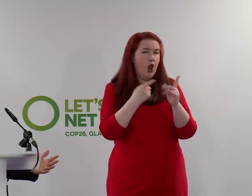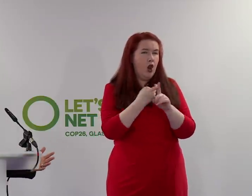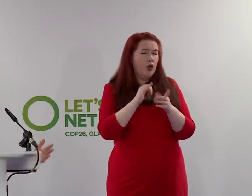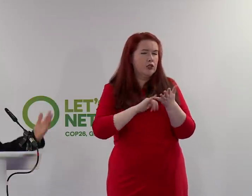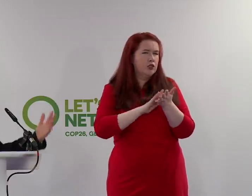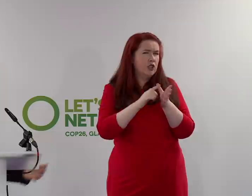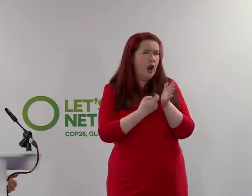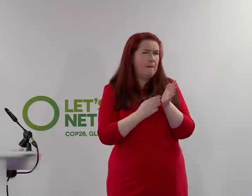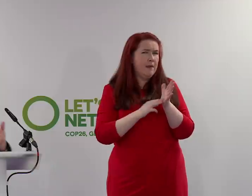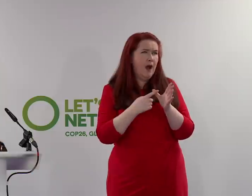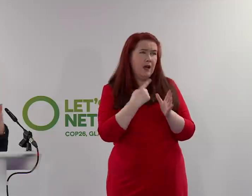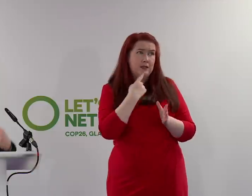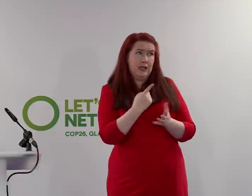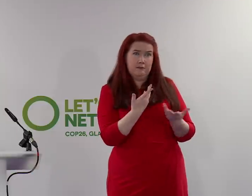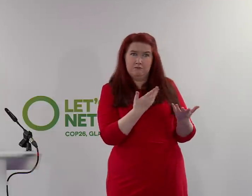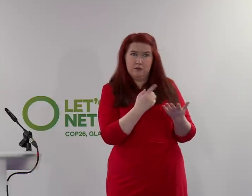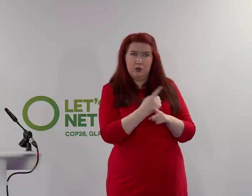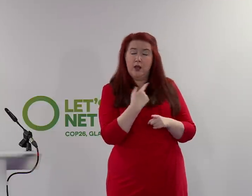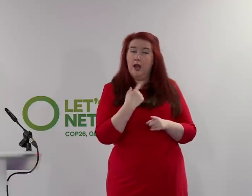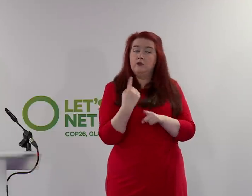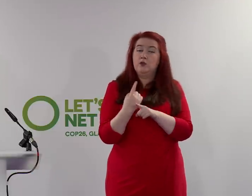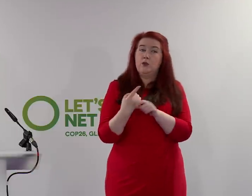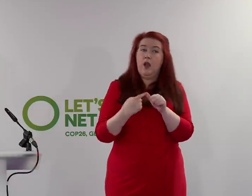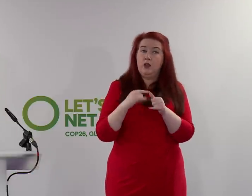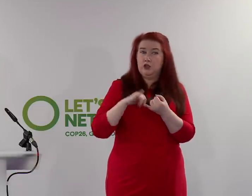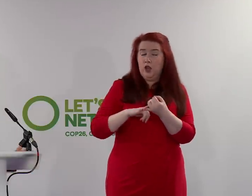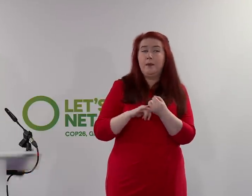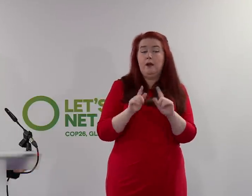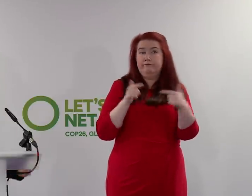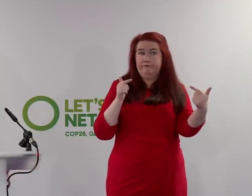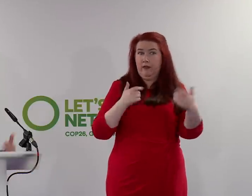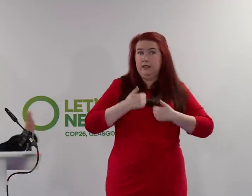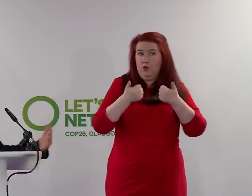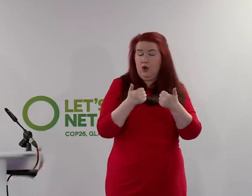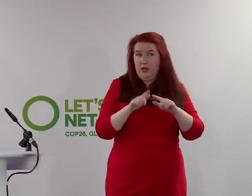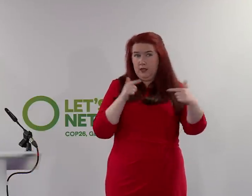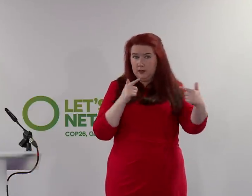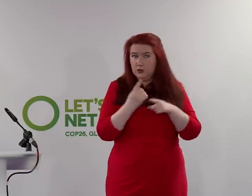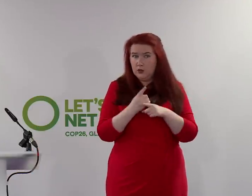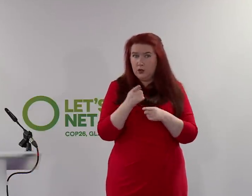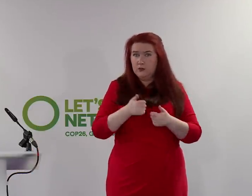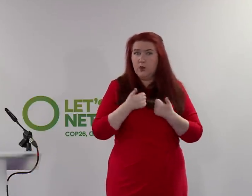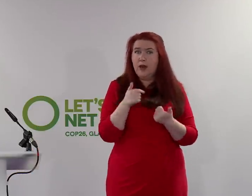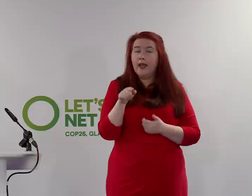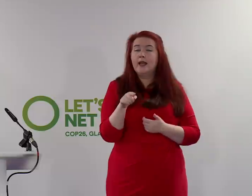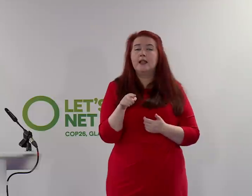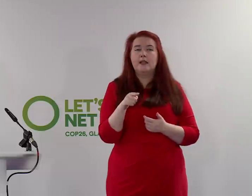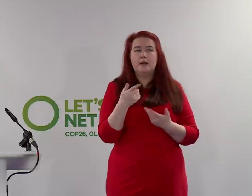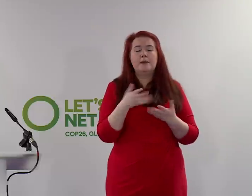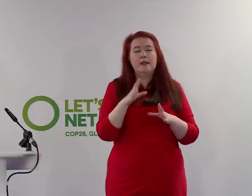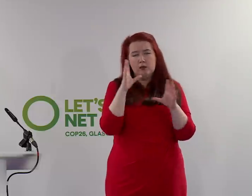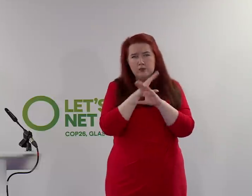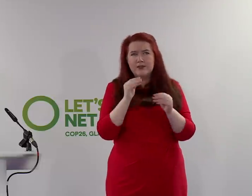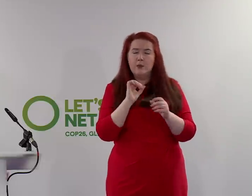to when he said that to you. I've spoken to Alok Sharma on a video conference just this morning. I had a briefing session with his